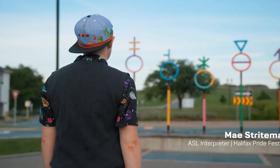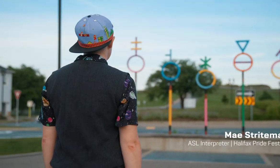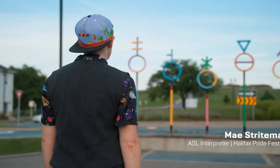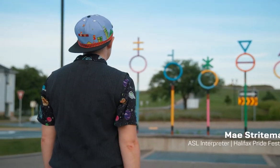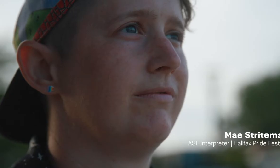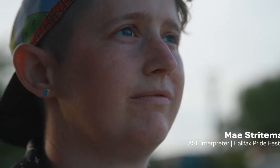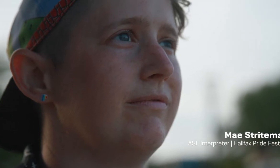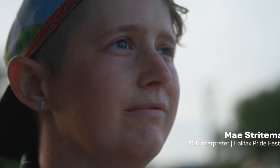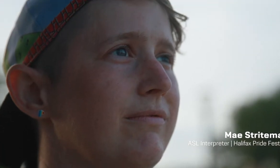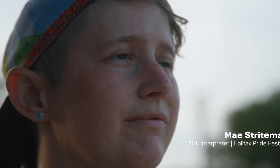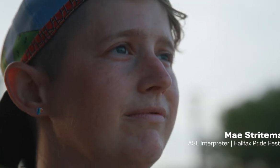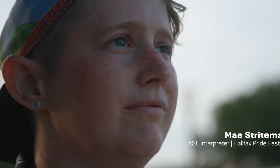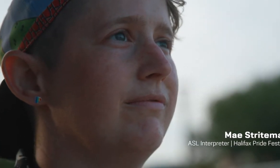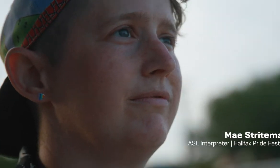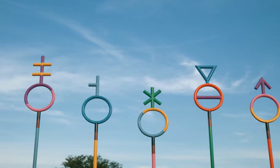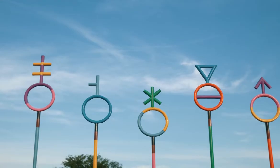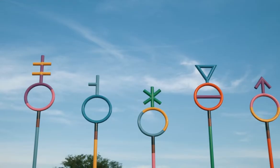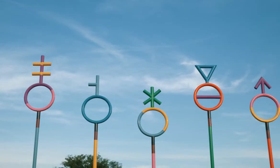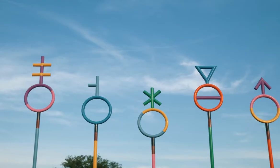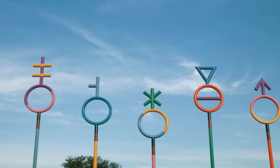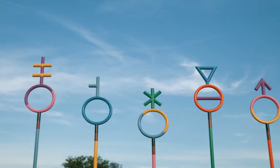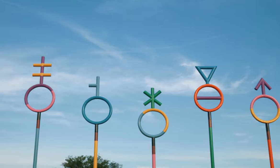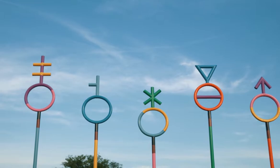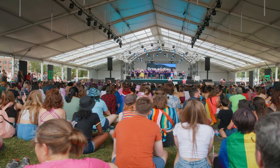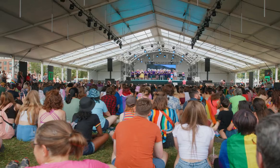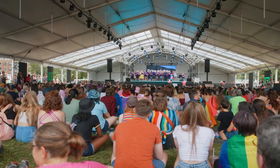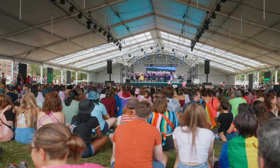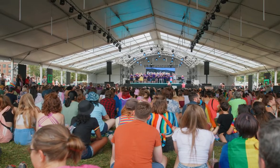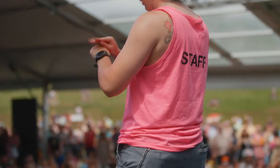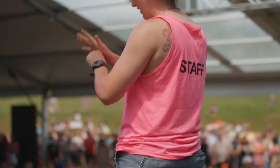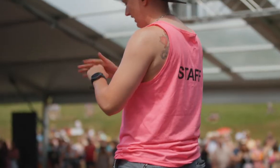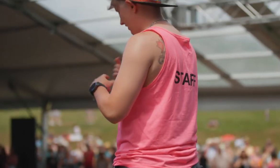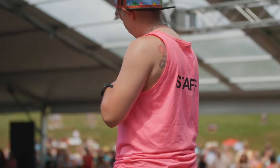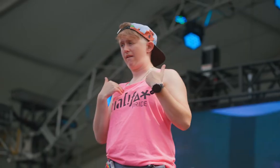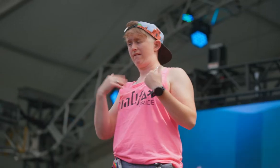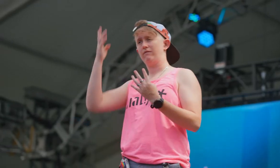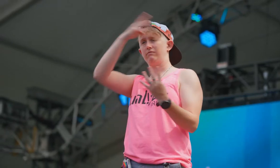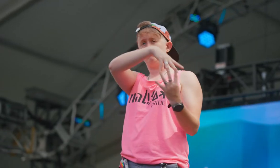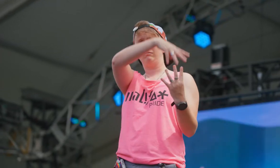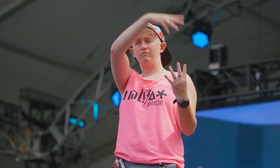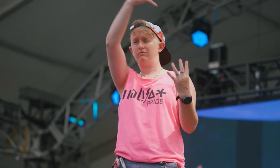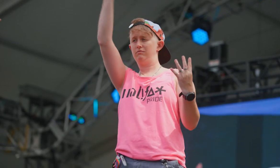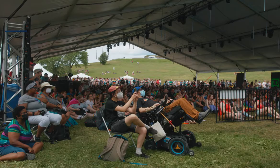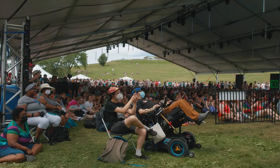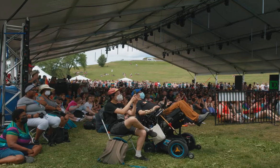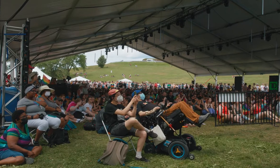There's actually a really strong queer, deaf community here. From my involvement from the beginning, I've seen Pride's progression for accessibility